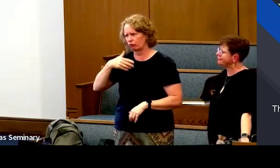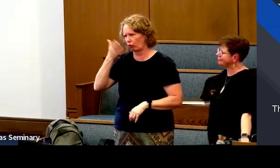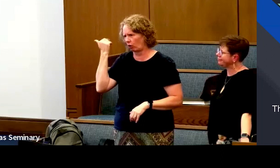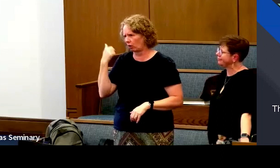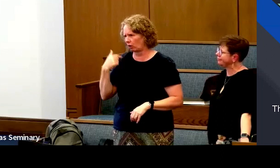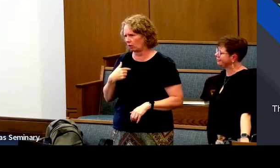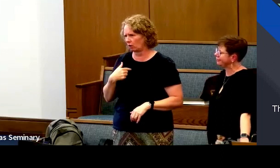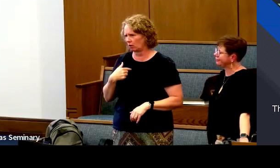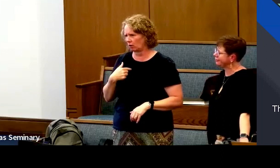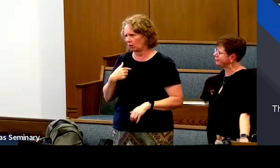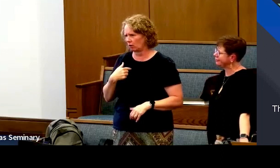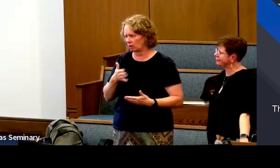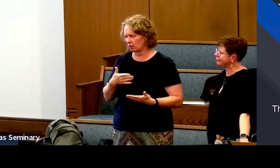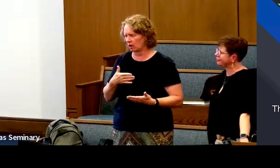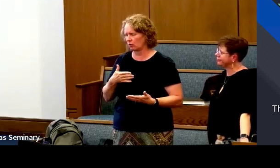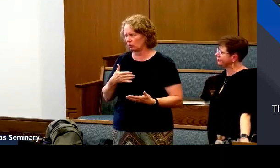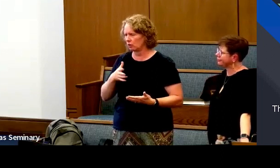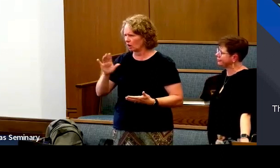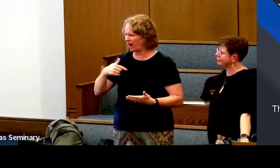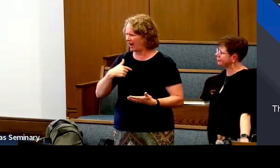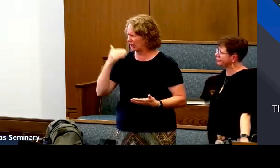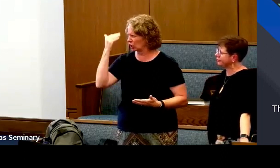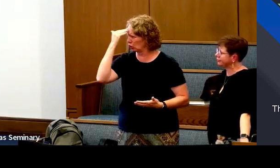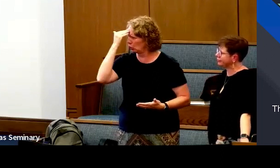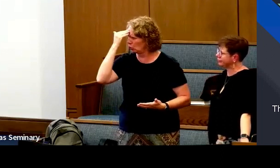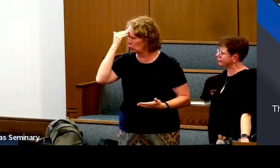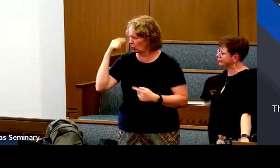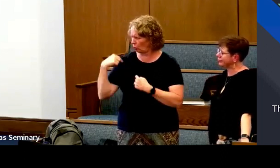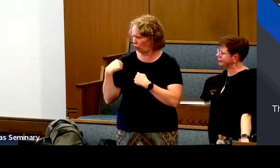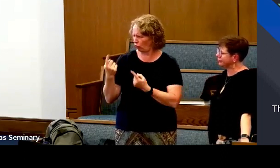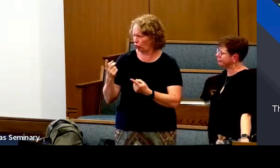But I forgot that the priesthood power is actually God's.